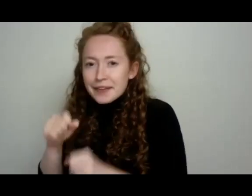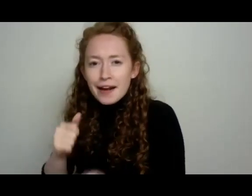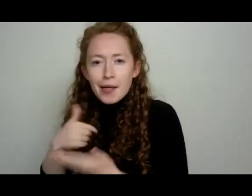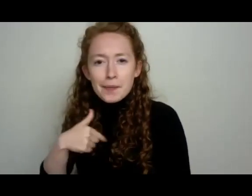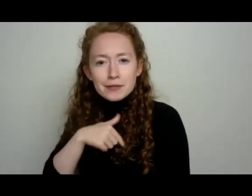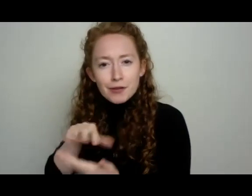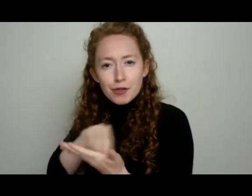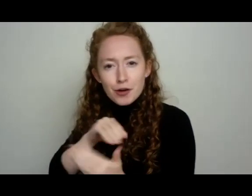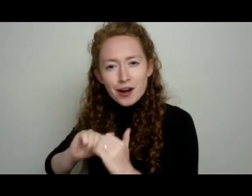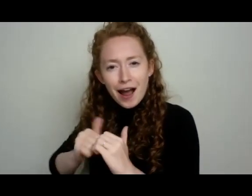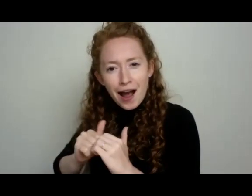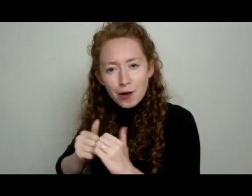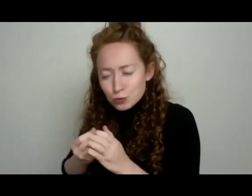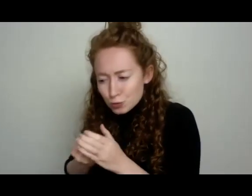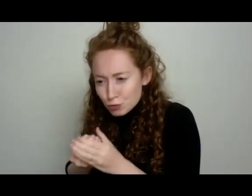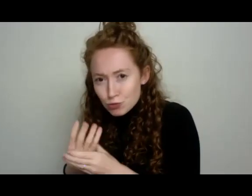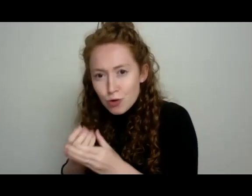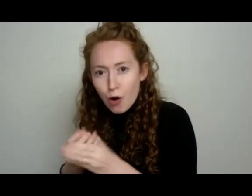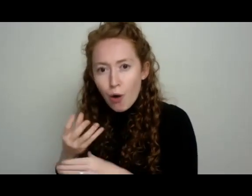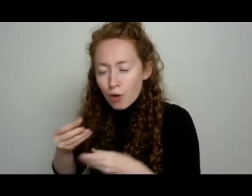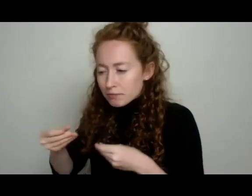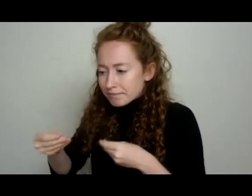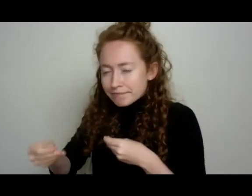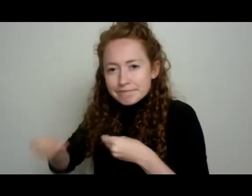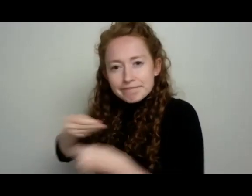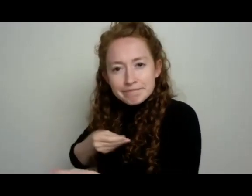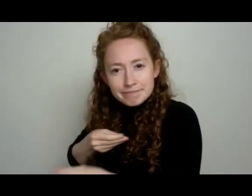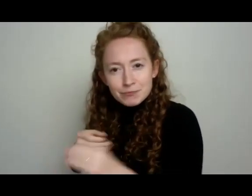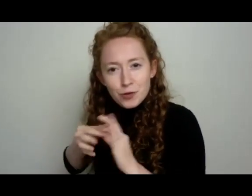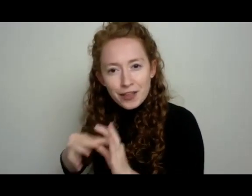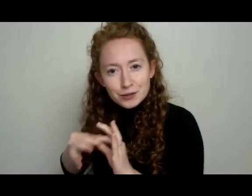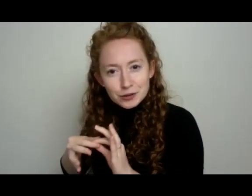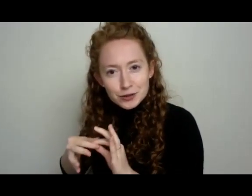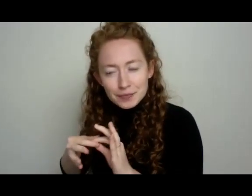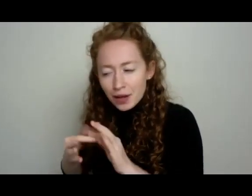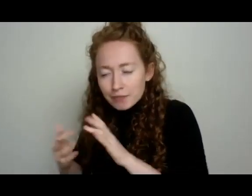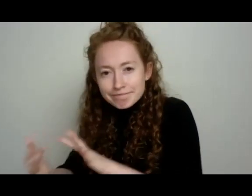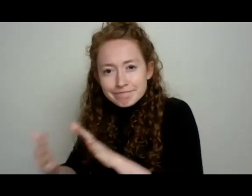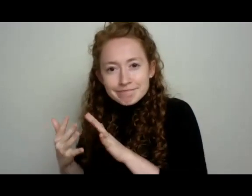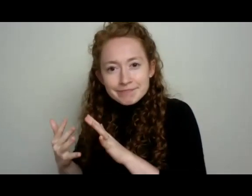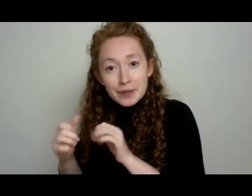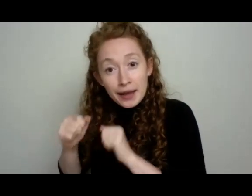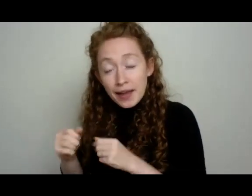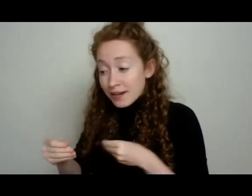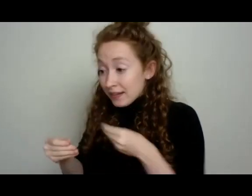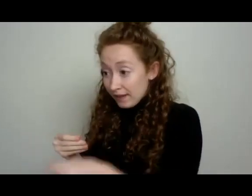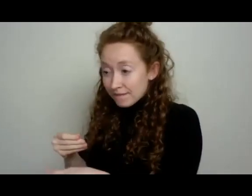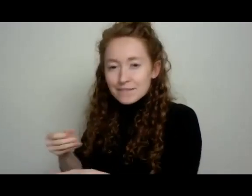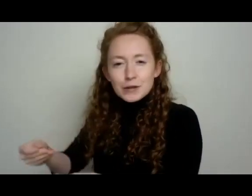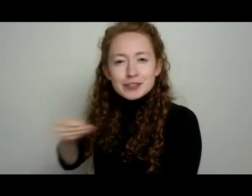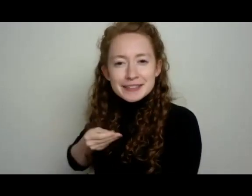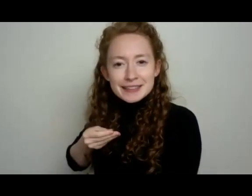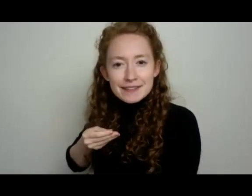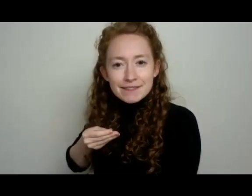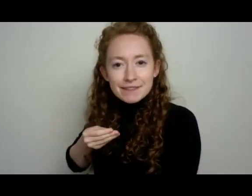reciprocal, attentive interdependence, where we can give, where we can receive,